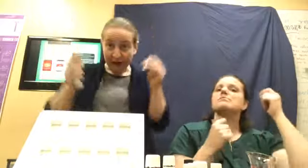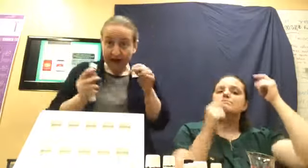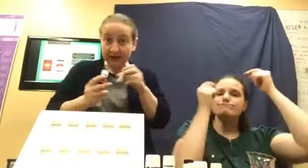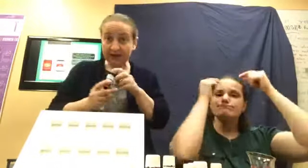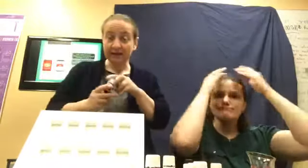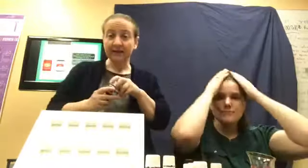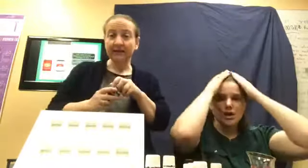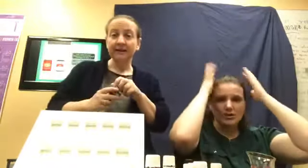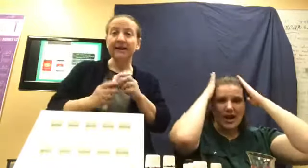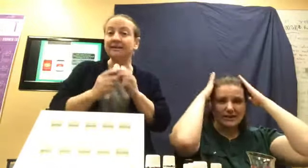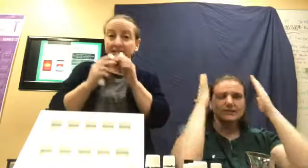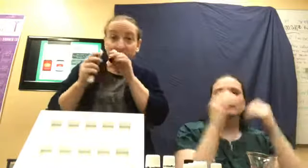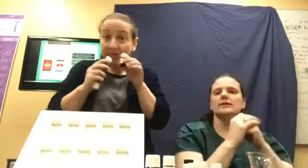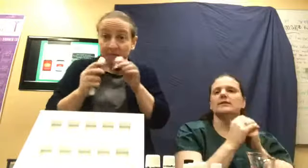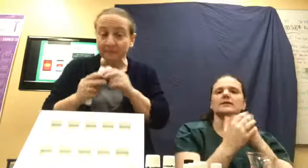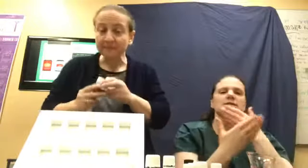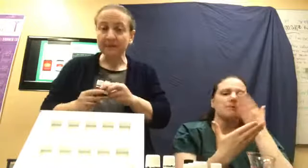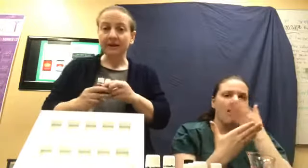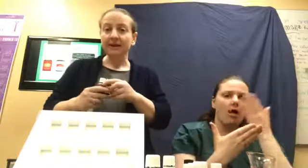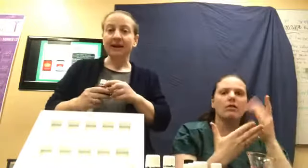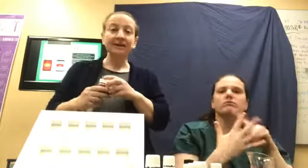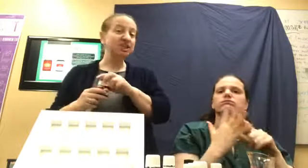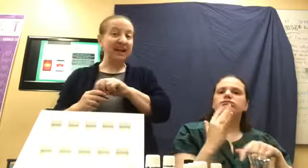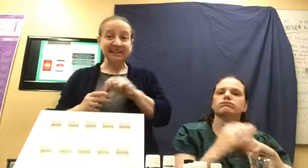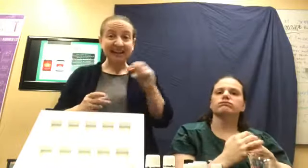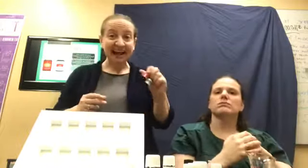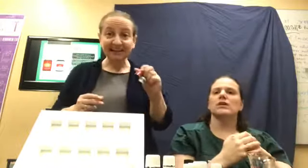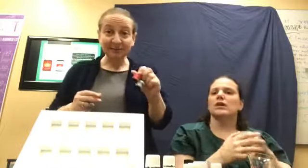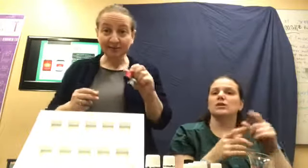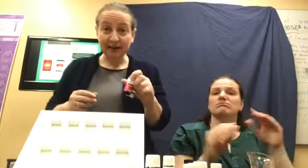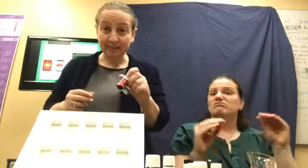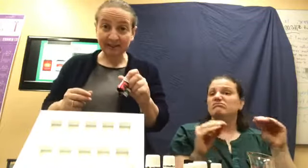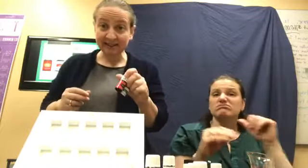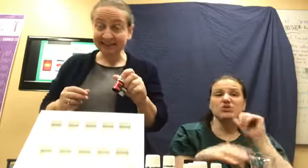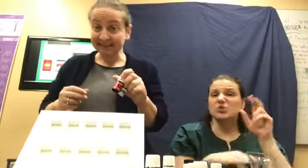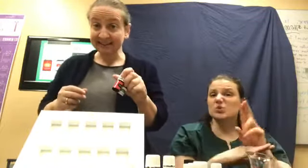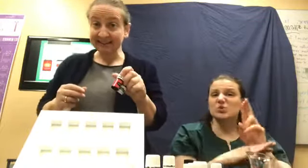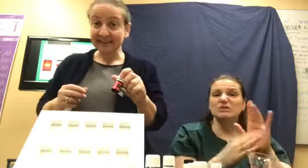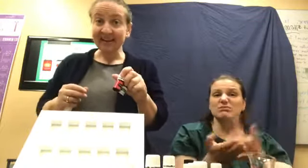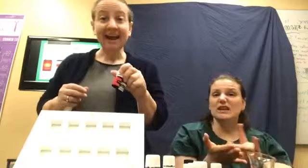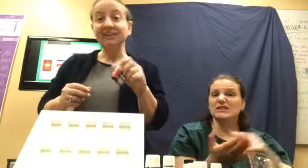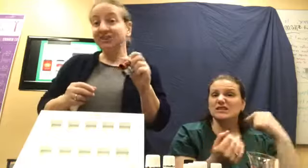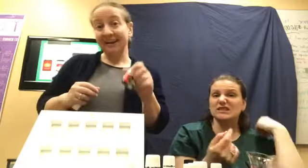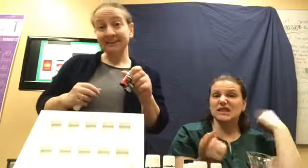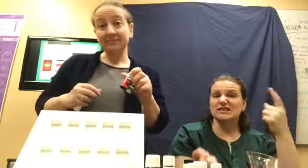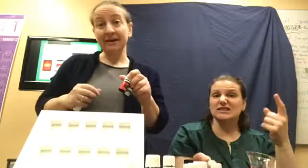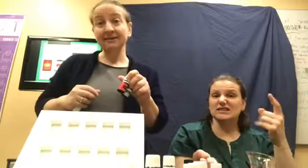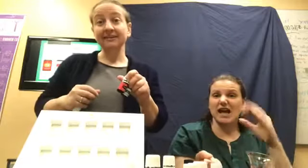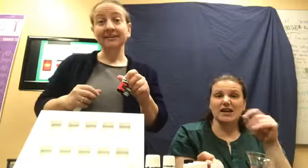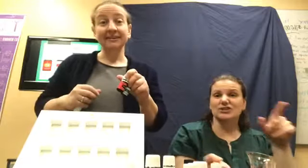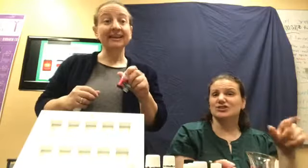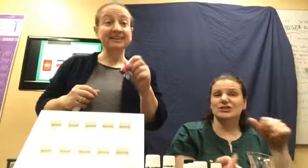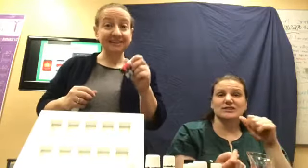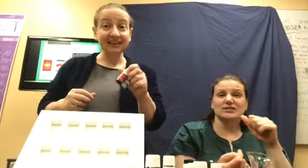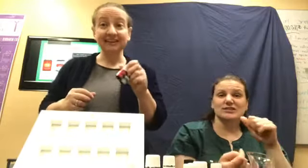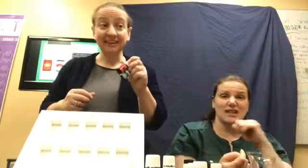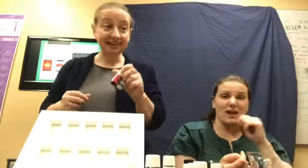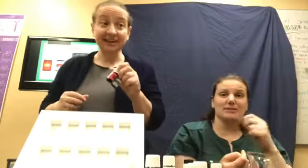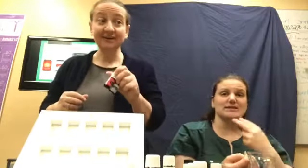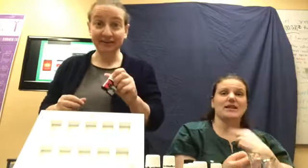head and smell them. And she hasn't had to use that medicine since. And she hasn't been like stuck laying down all